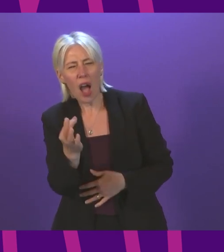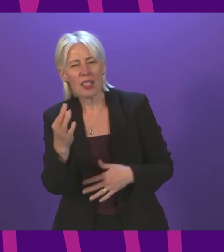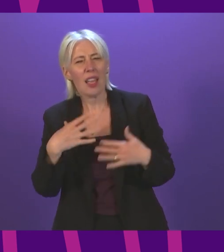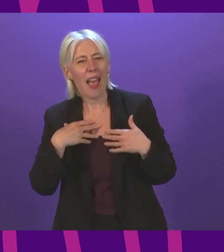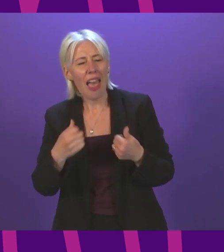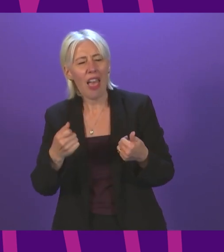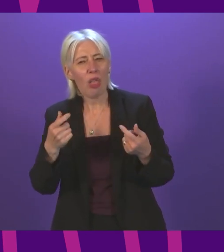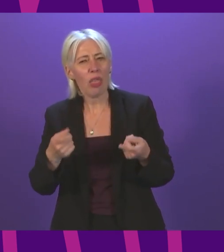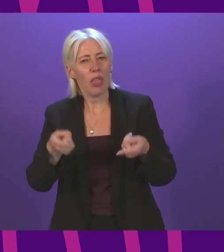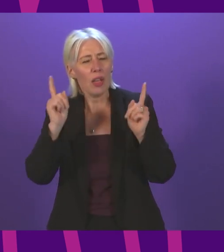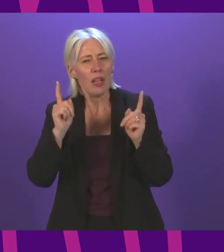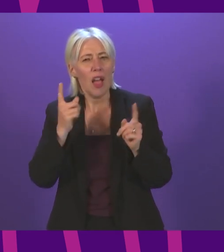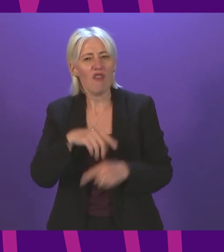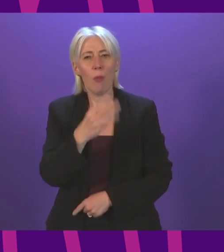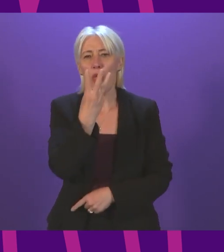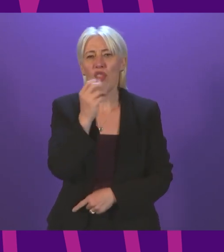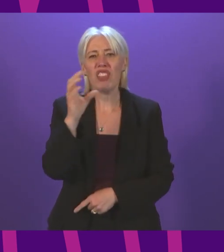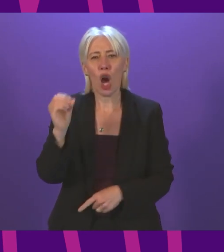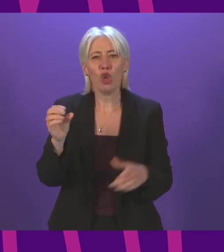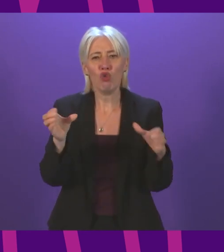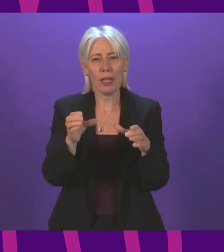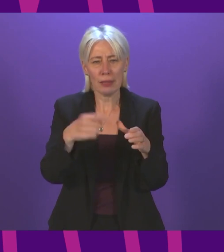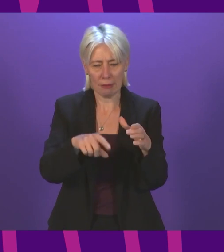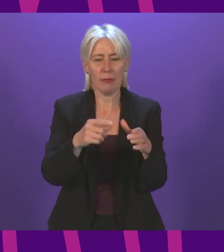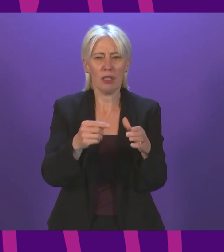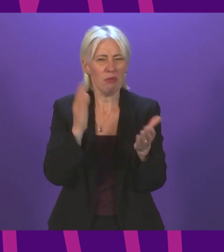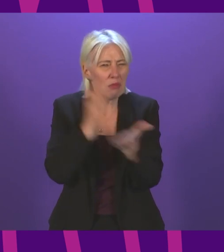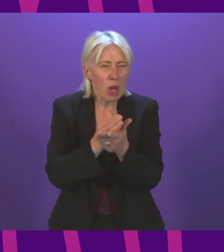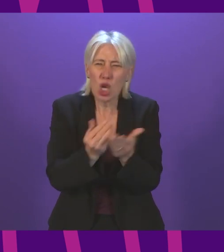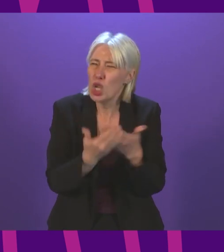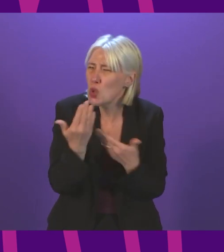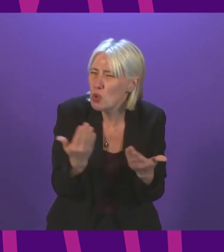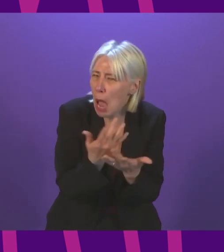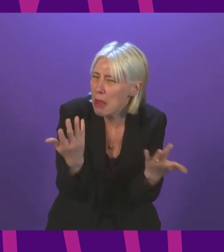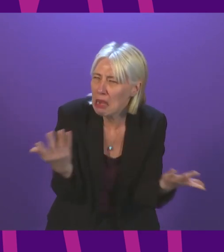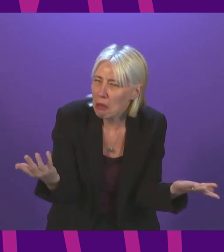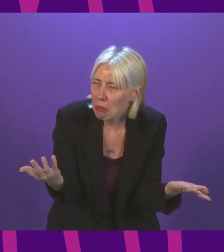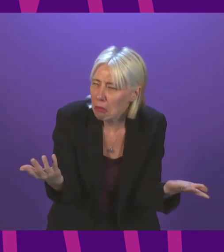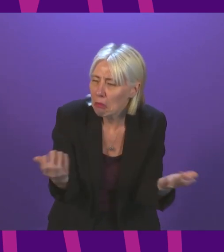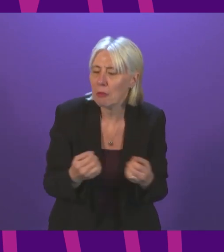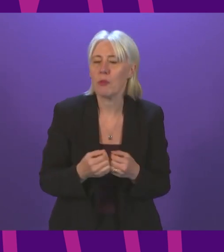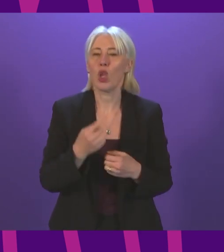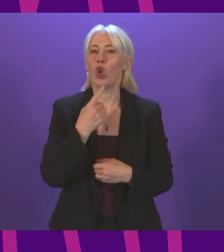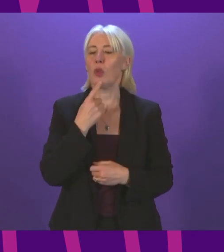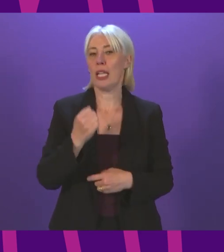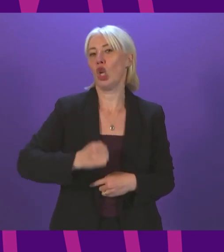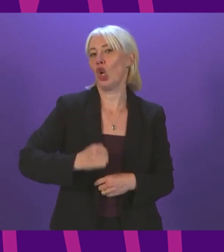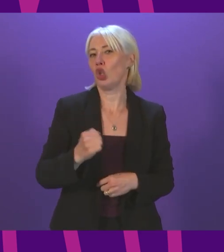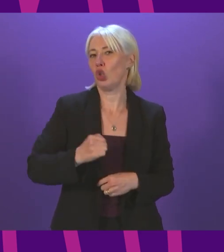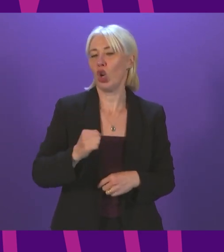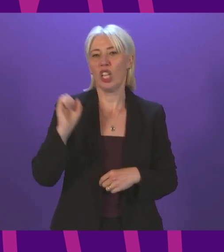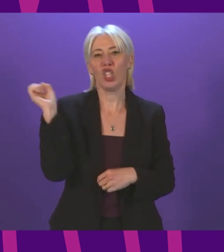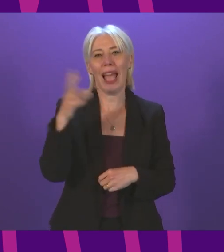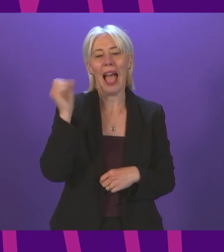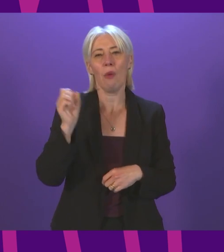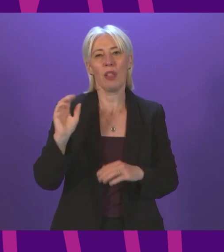many of those 300 positions really are new? He said in his statement, the Scottish Ambulance Service